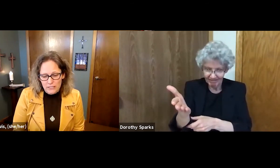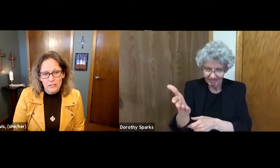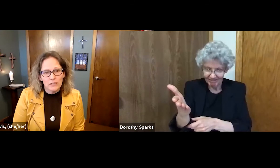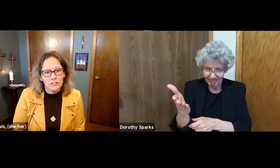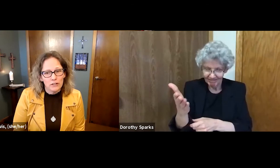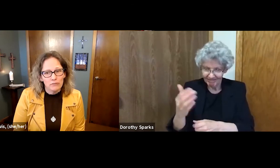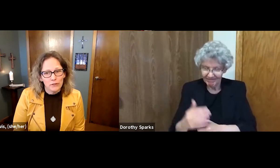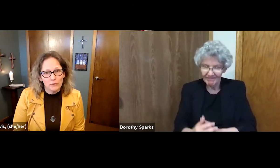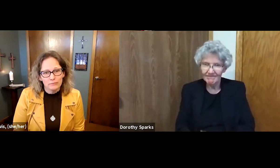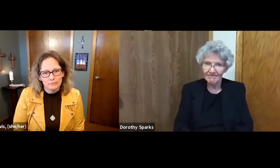shed for you